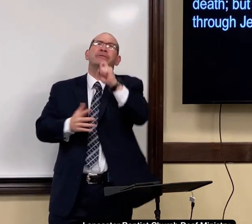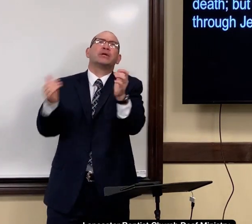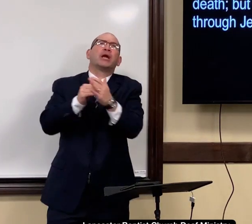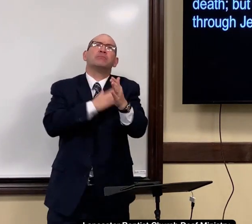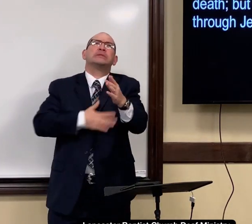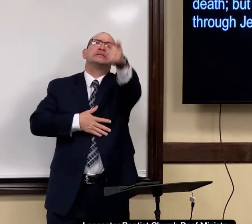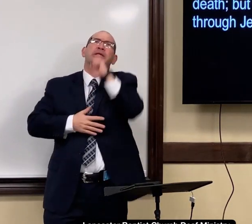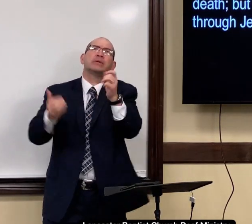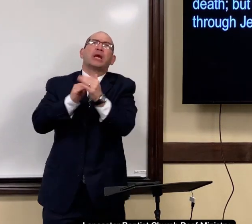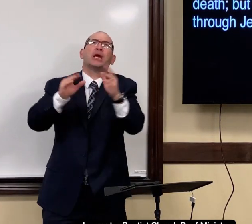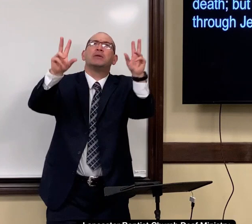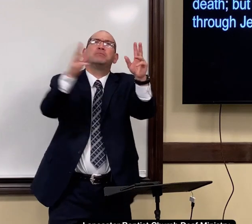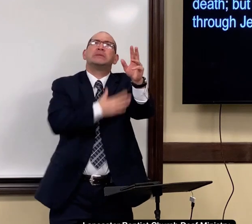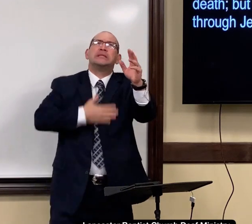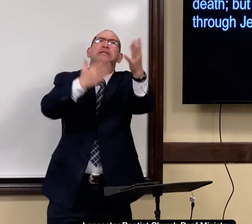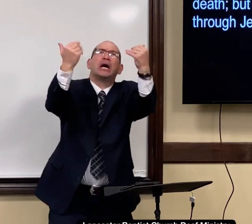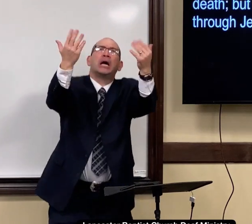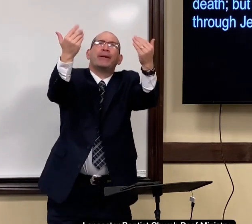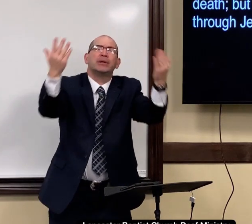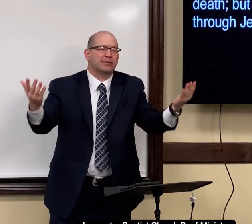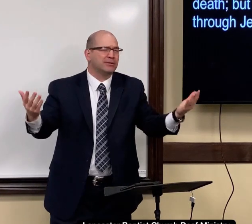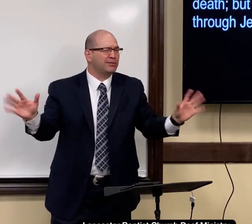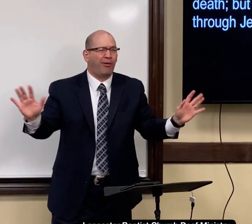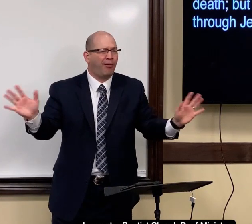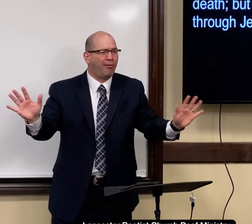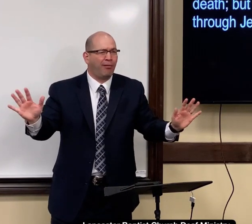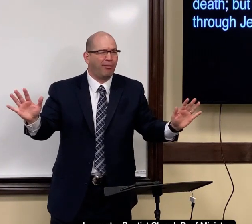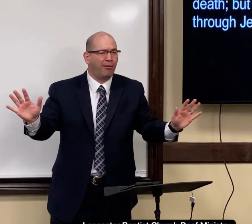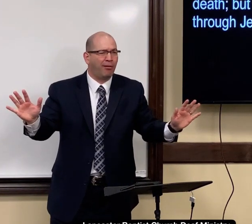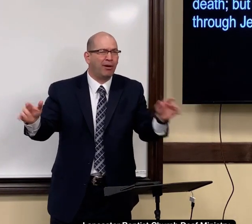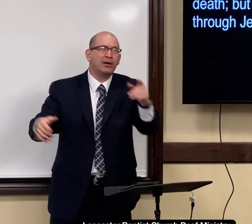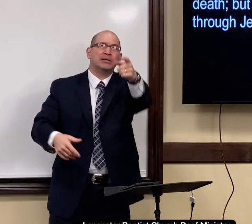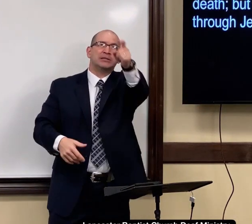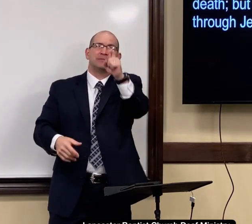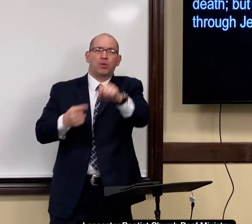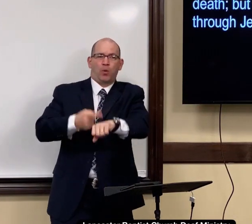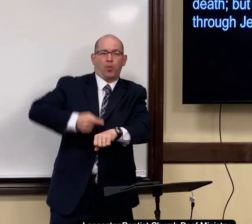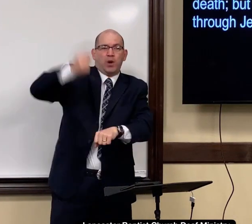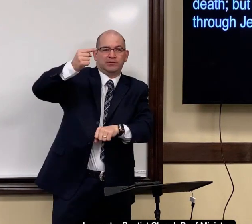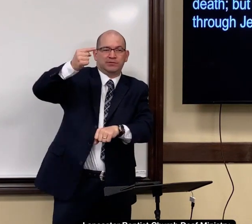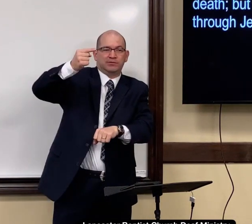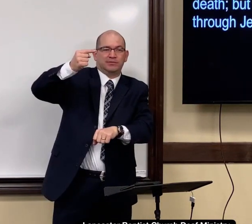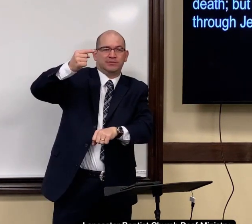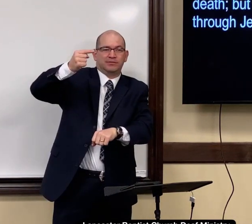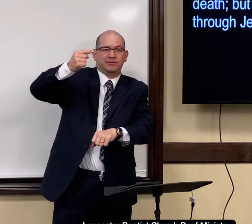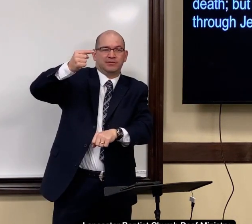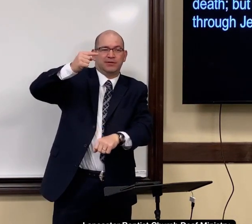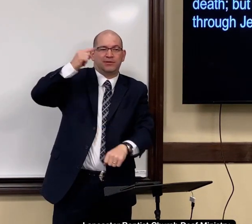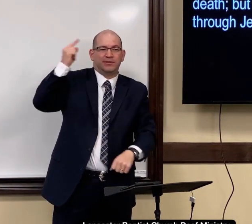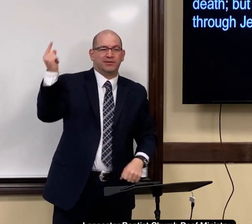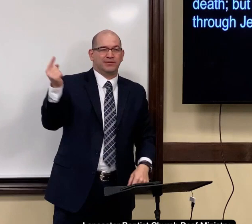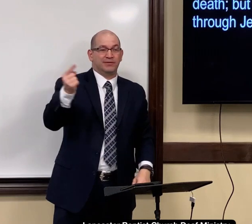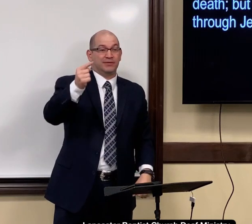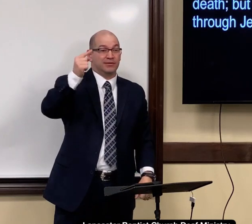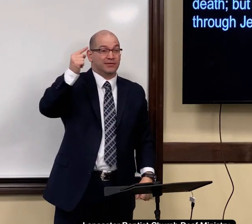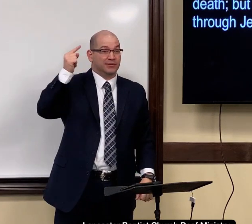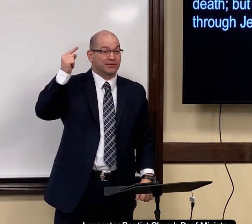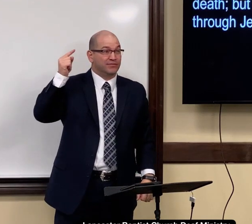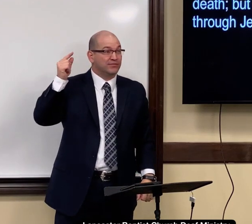it works you don't have to say please give me this gift again it's one it's a gift that you receive